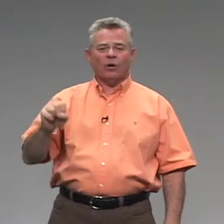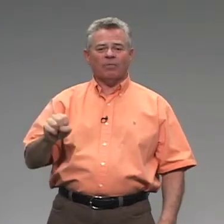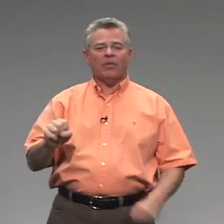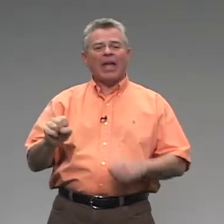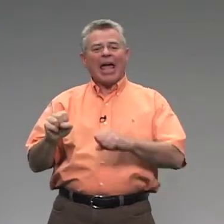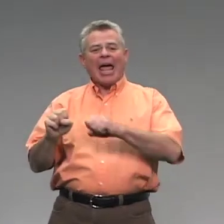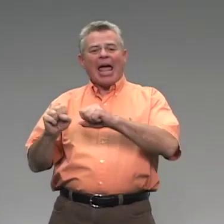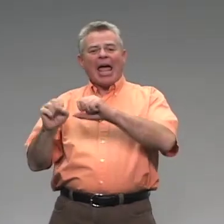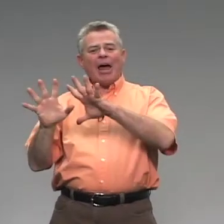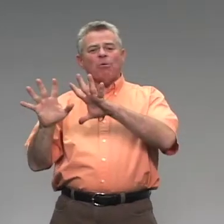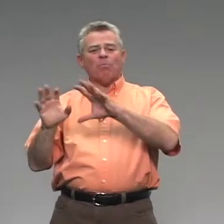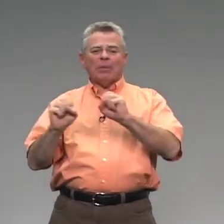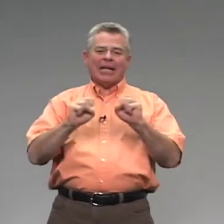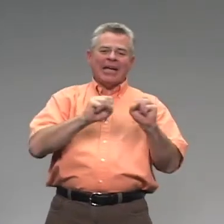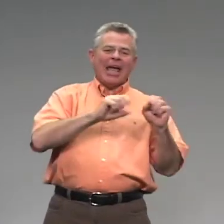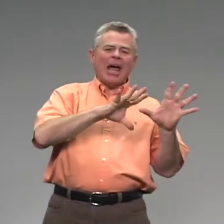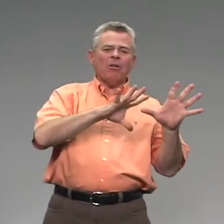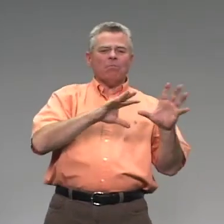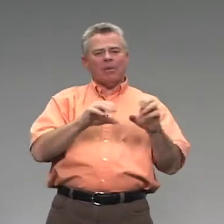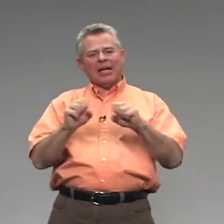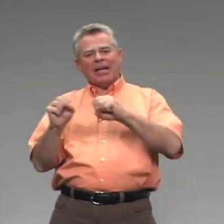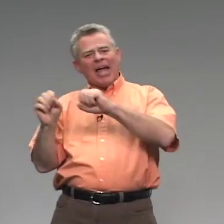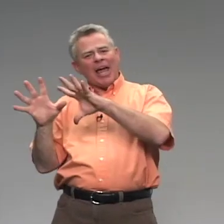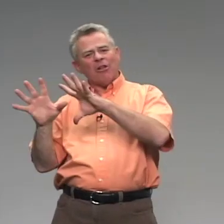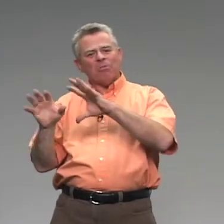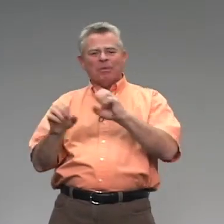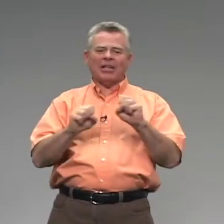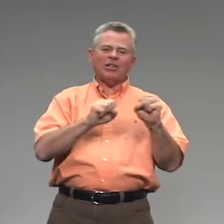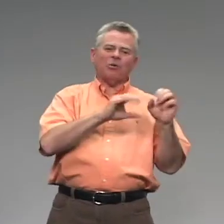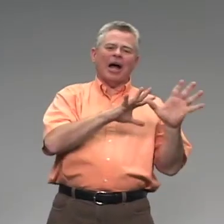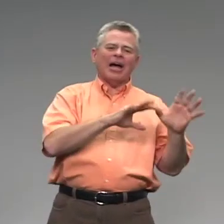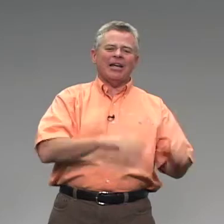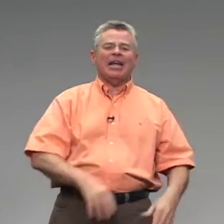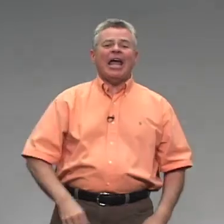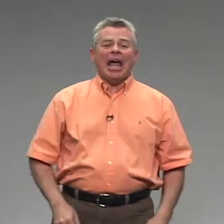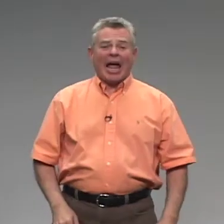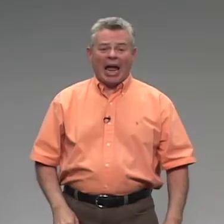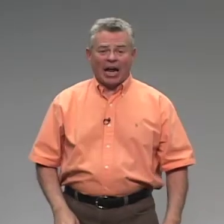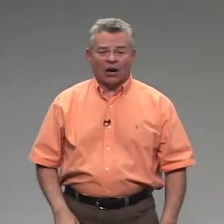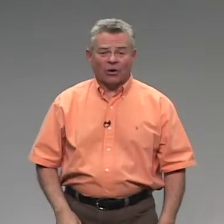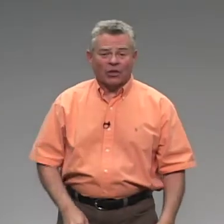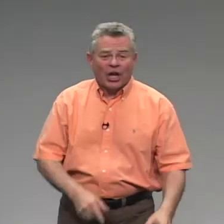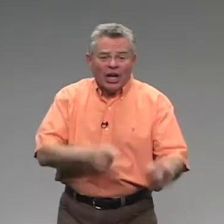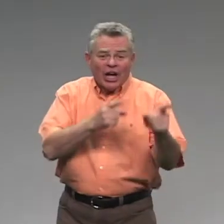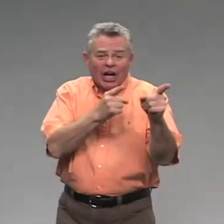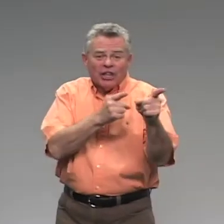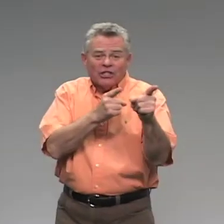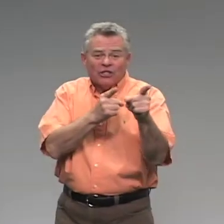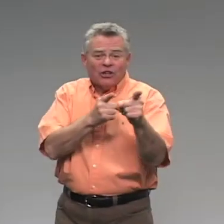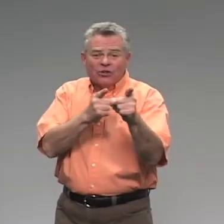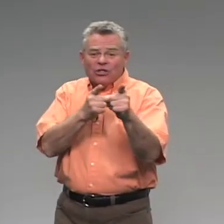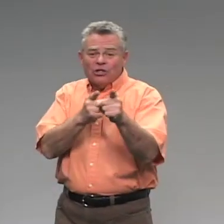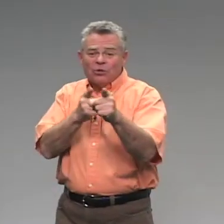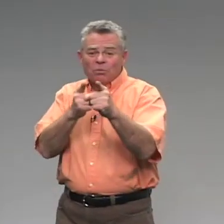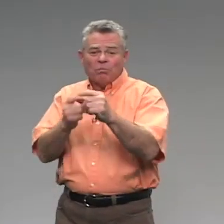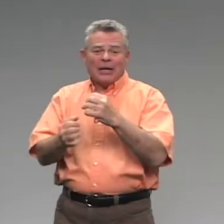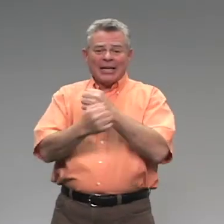Help me, help me, help me cry. Ere the hunters shoot me